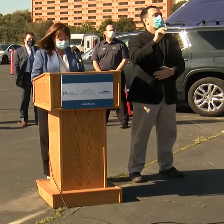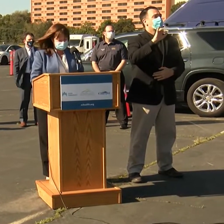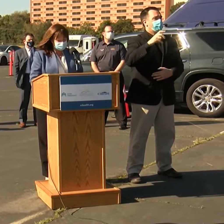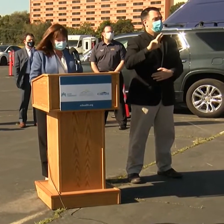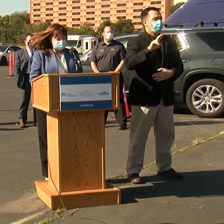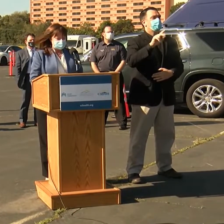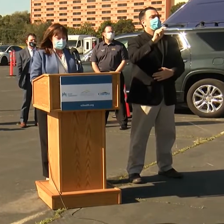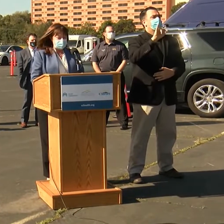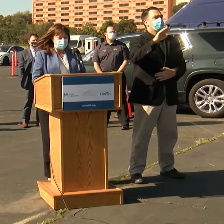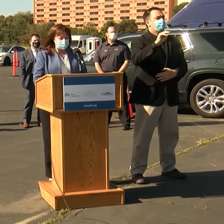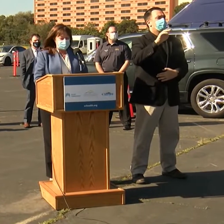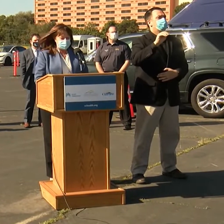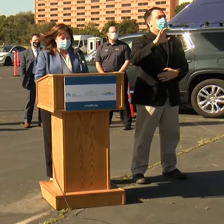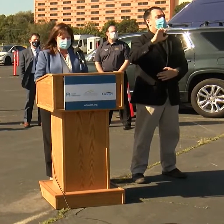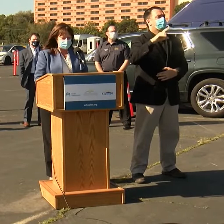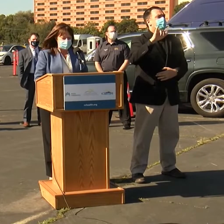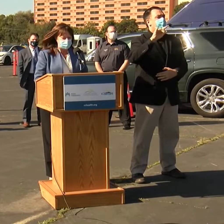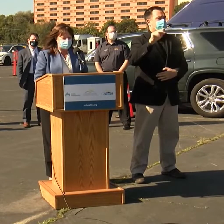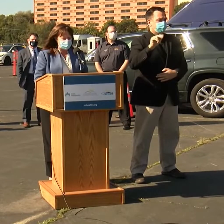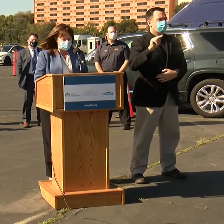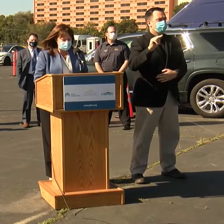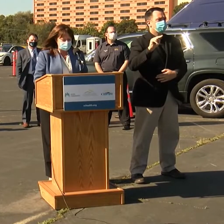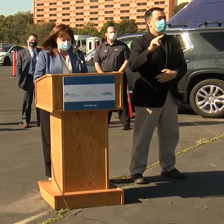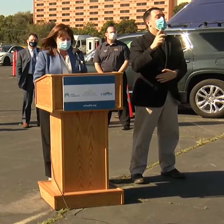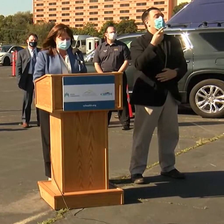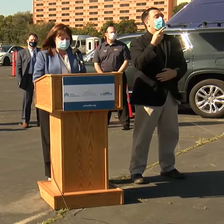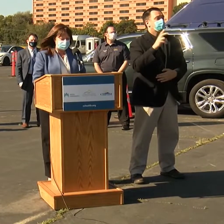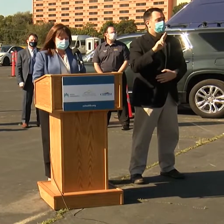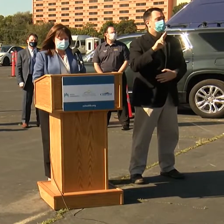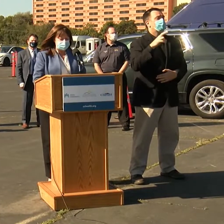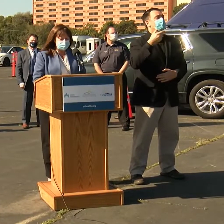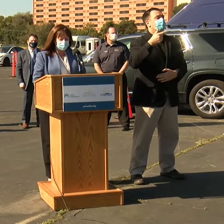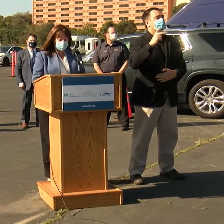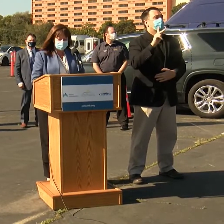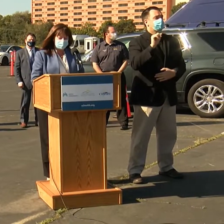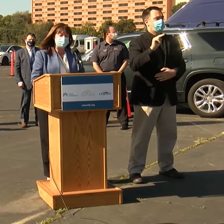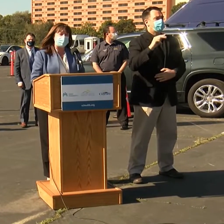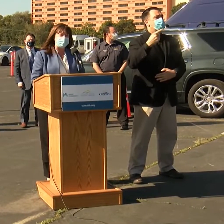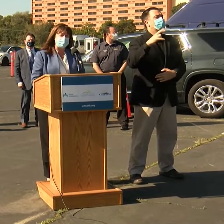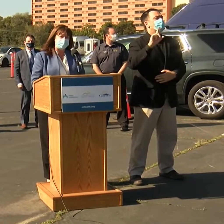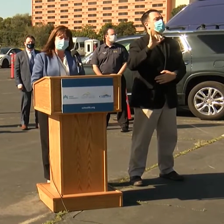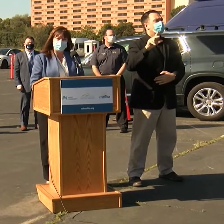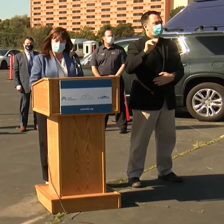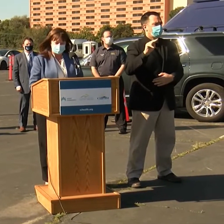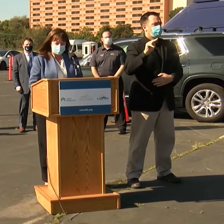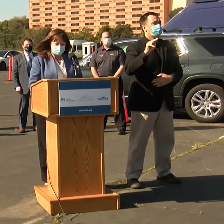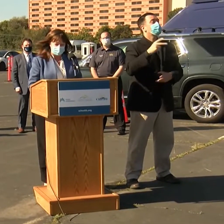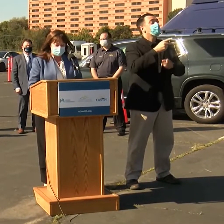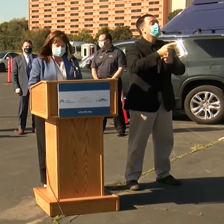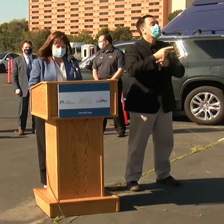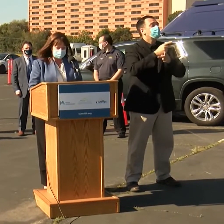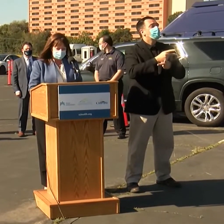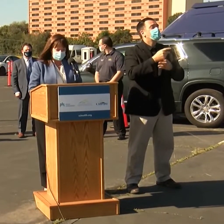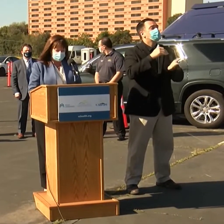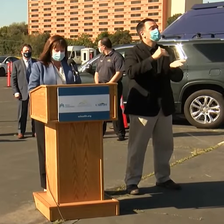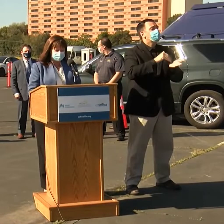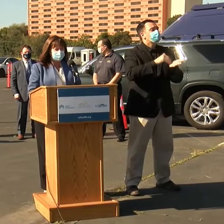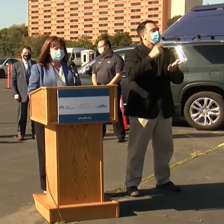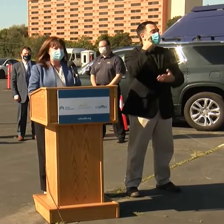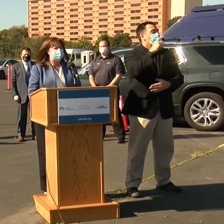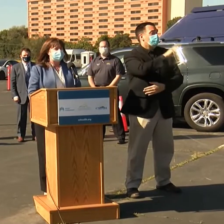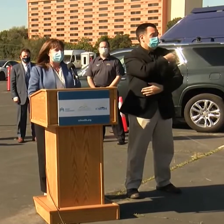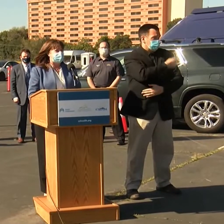Magallion. Then we have Dr. Ken Grillon, who is the physician in charge for the Diablo service area for Kaiser